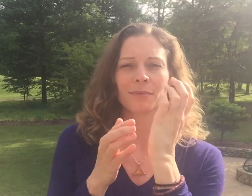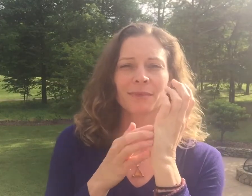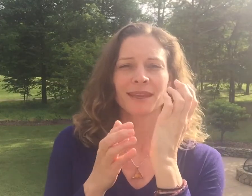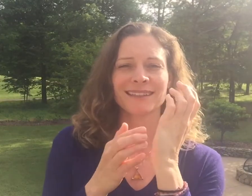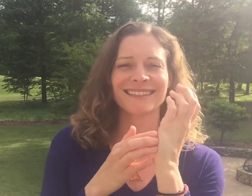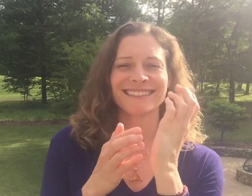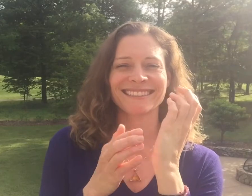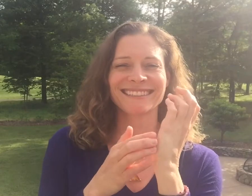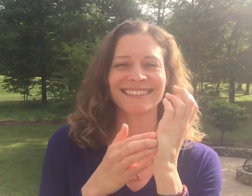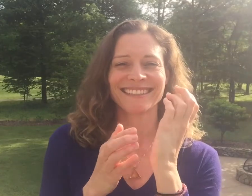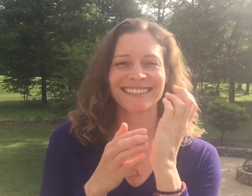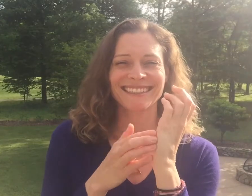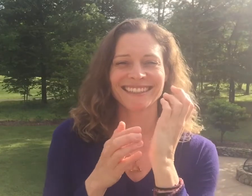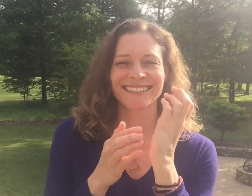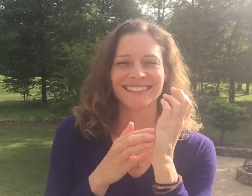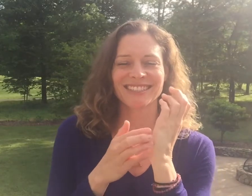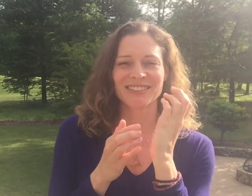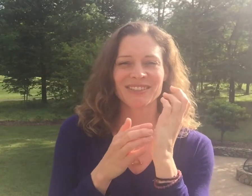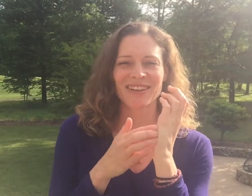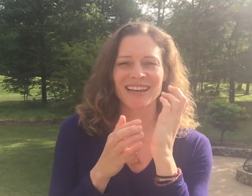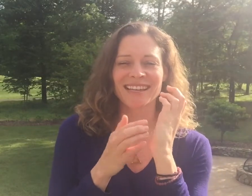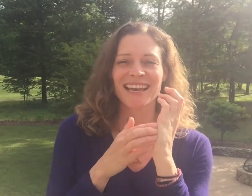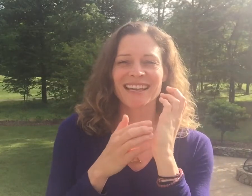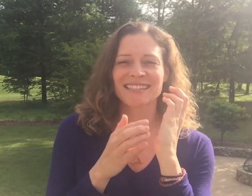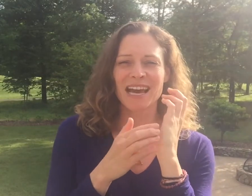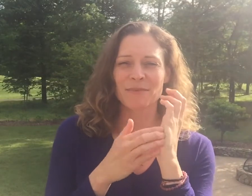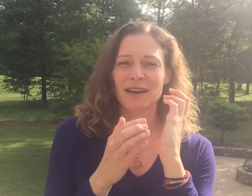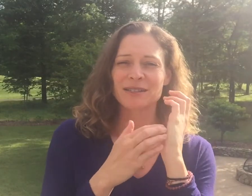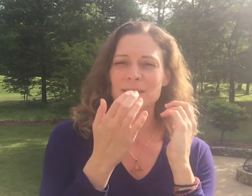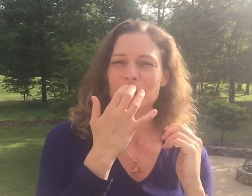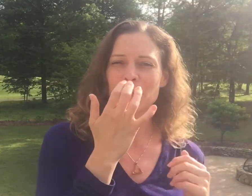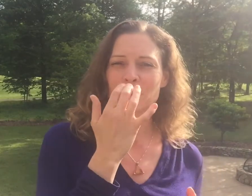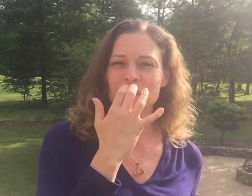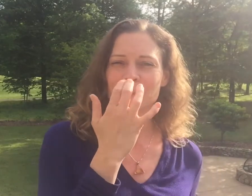Good. You're doing great. Tap under your nose.